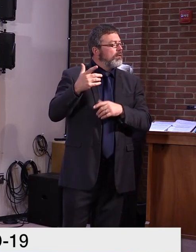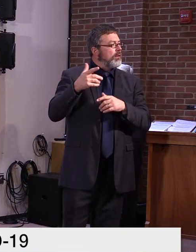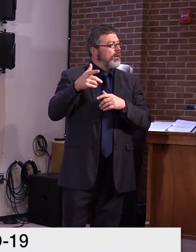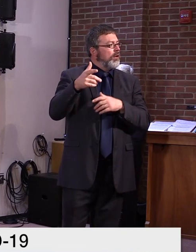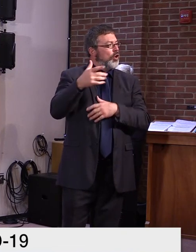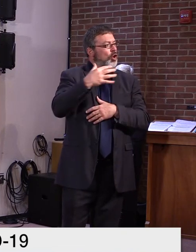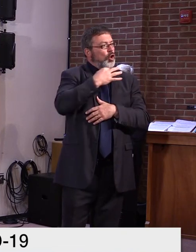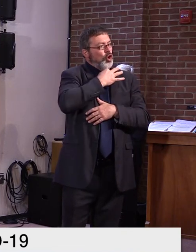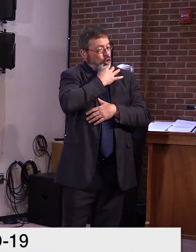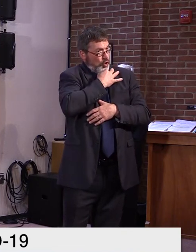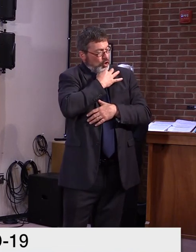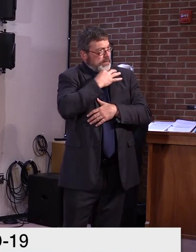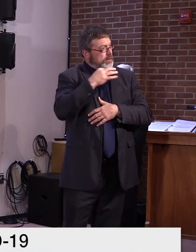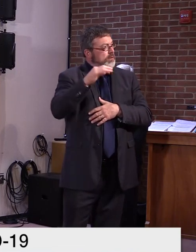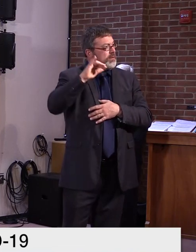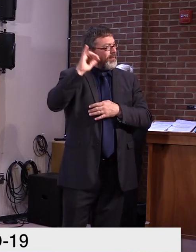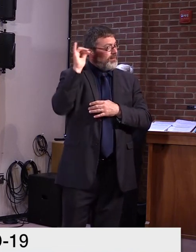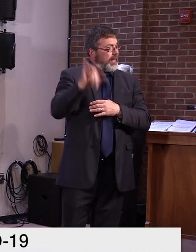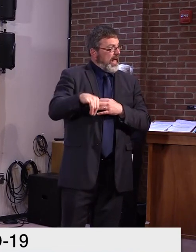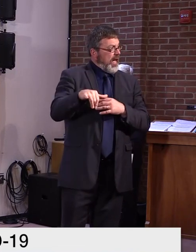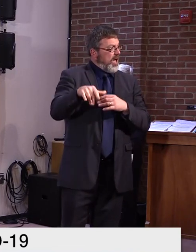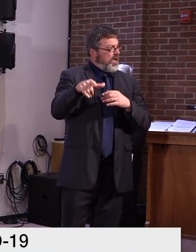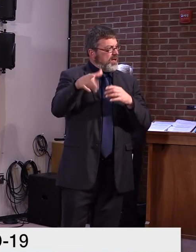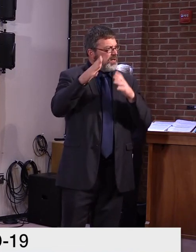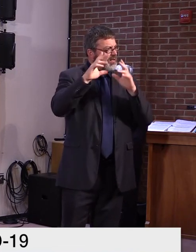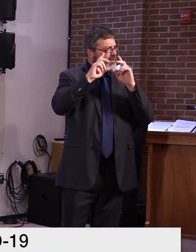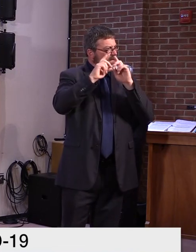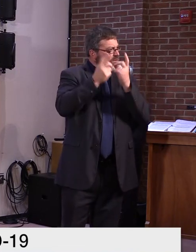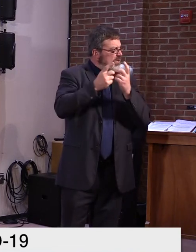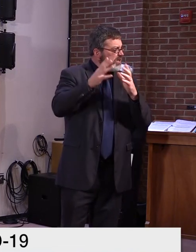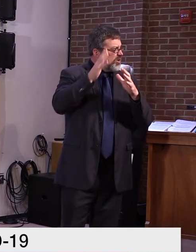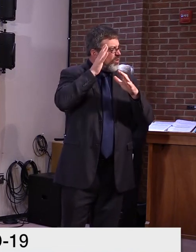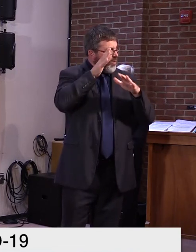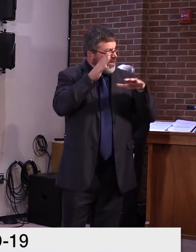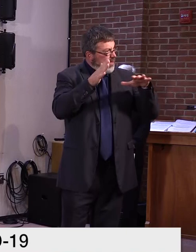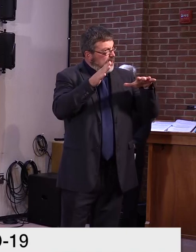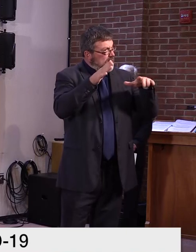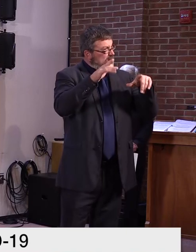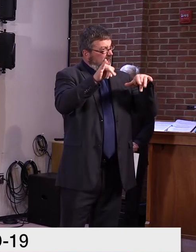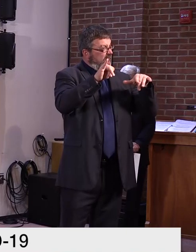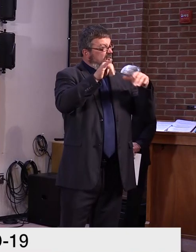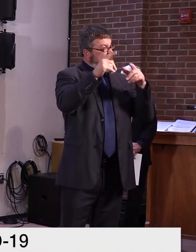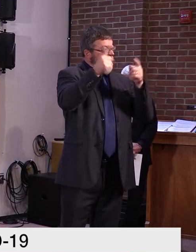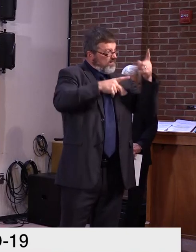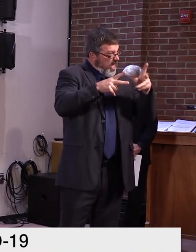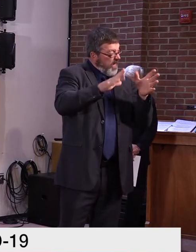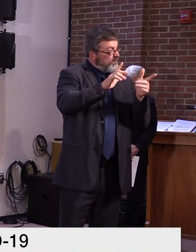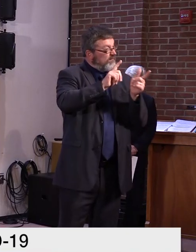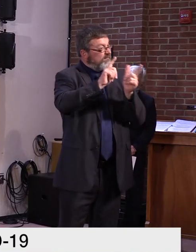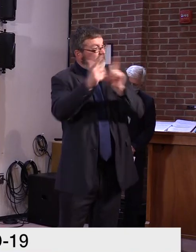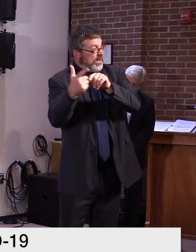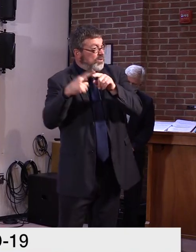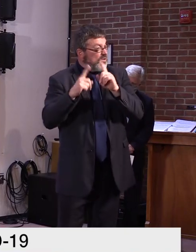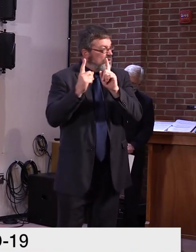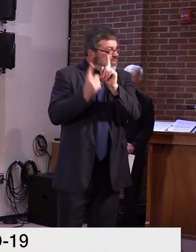for their, uh, inability to get the staff they would need to do that in the, in the buildings themselves?